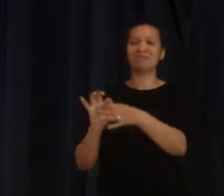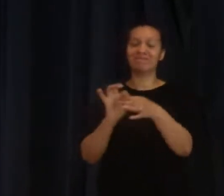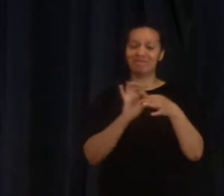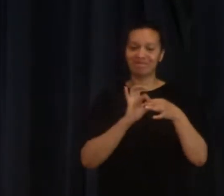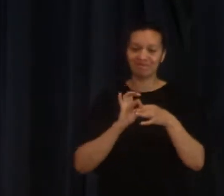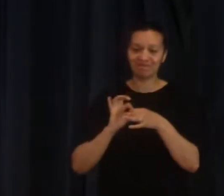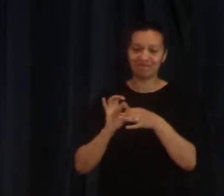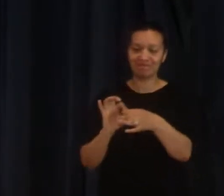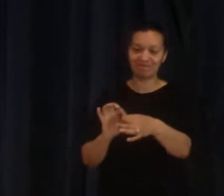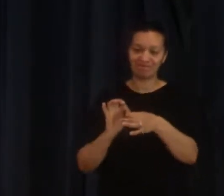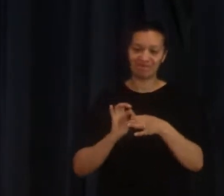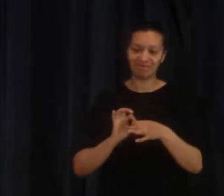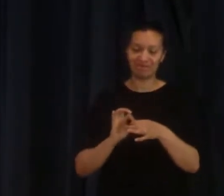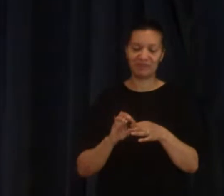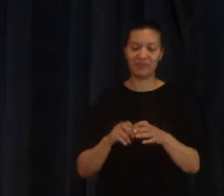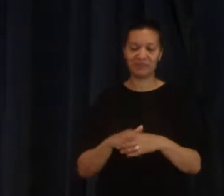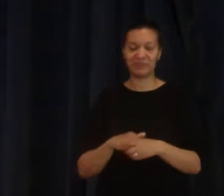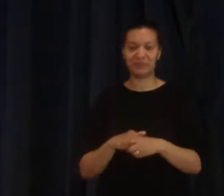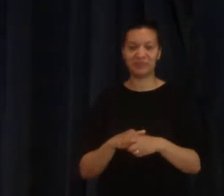with you